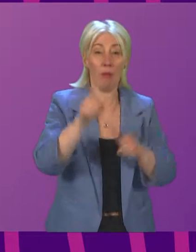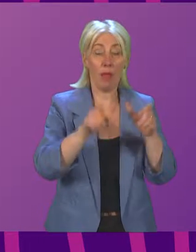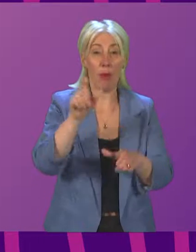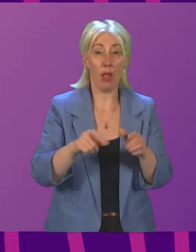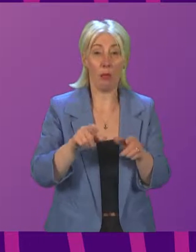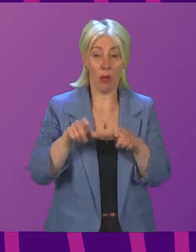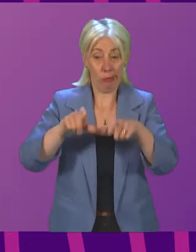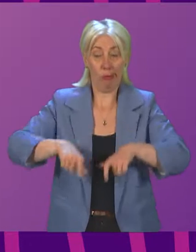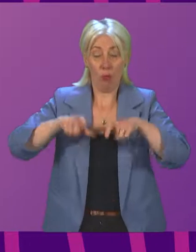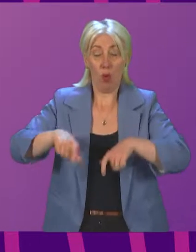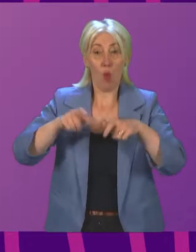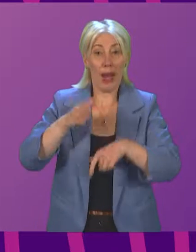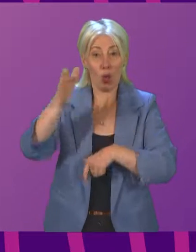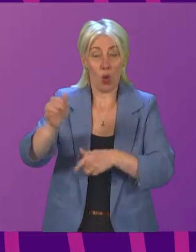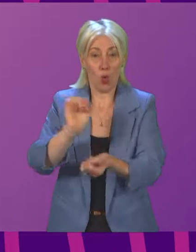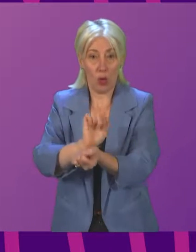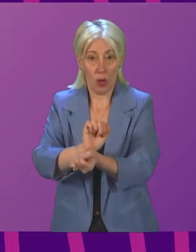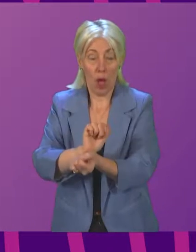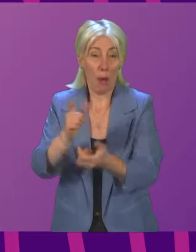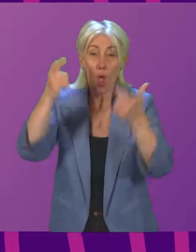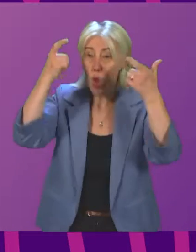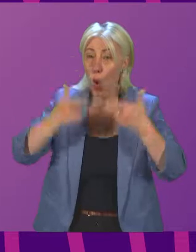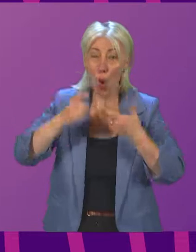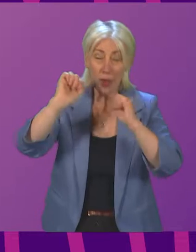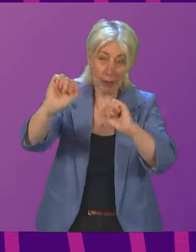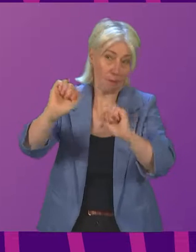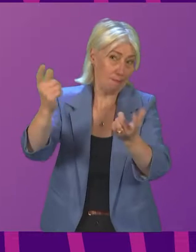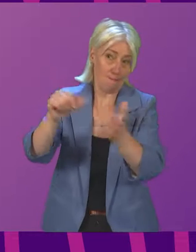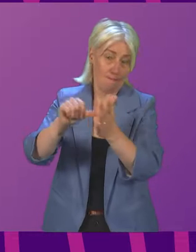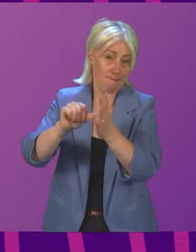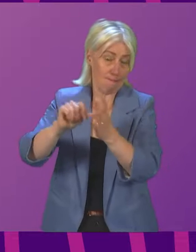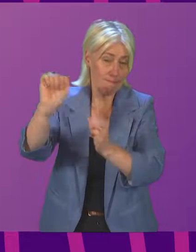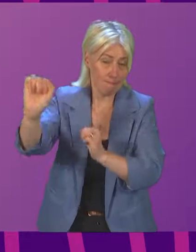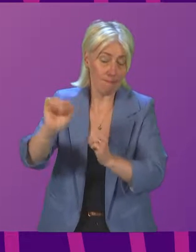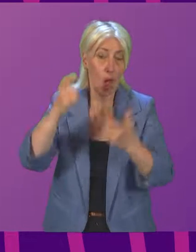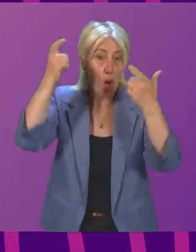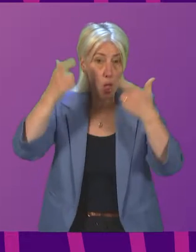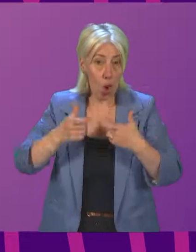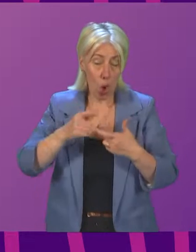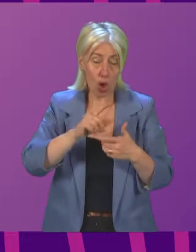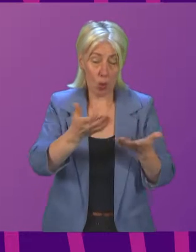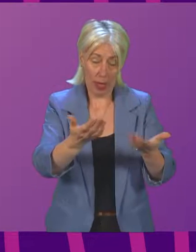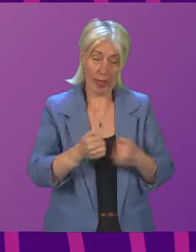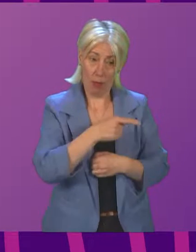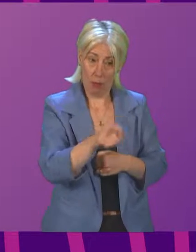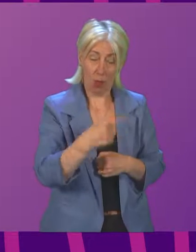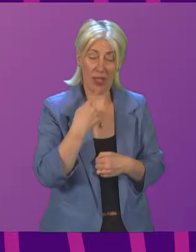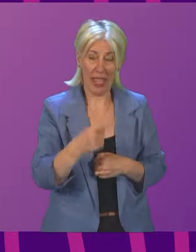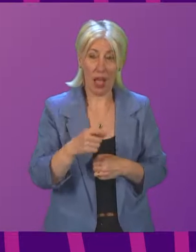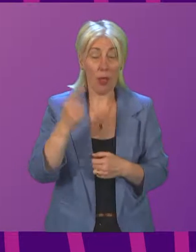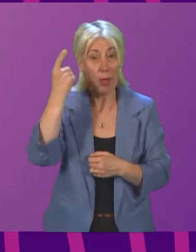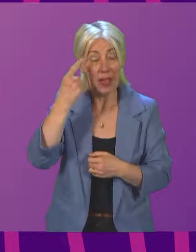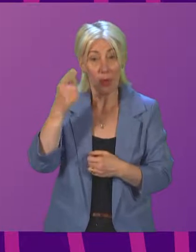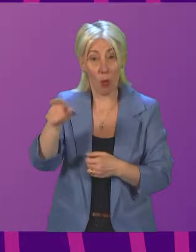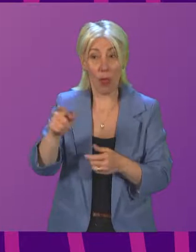that the discretion in these areas lies with the courts, and the courts can take into account the issues which Jamie Green has mentioned when they pass sentence. So